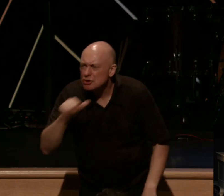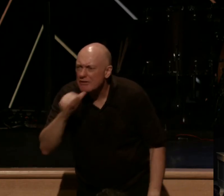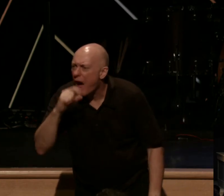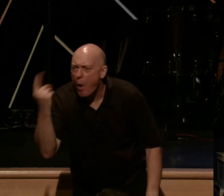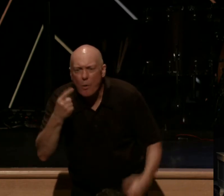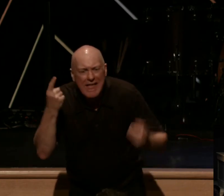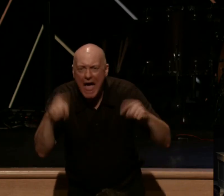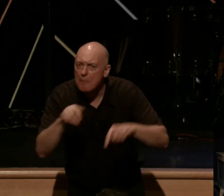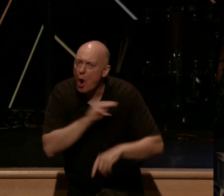you know?